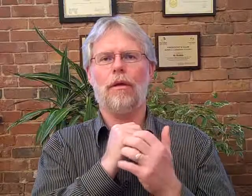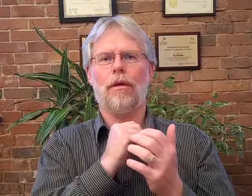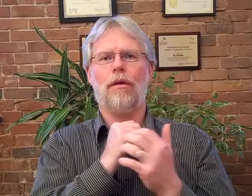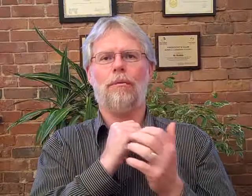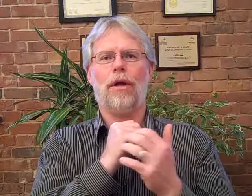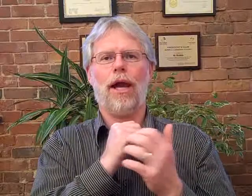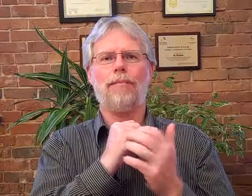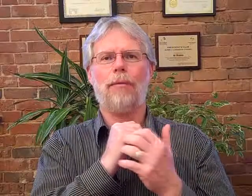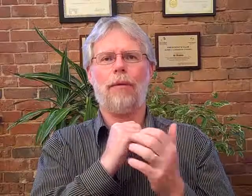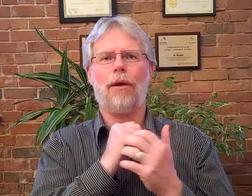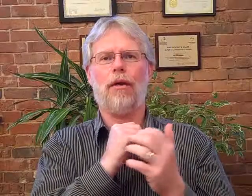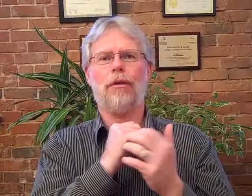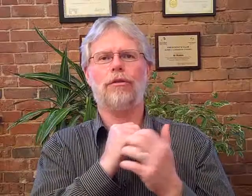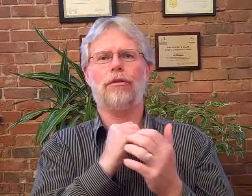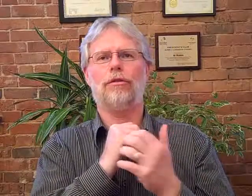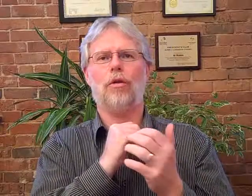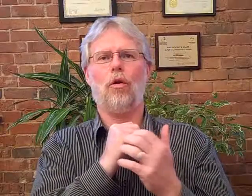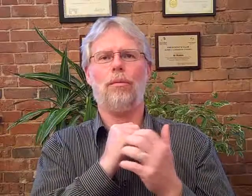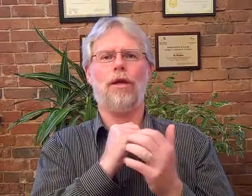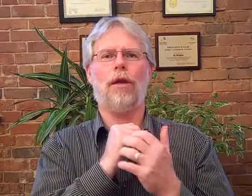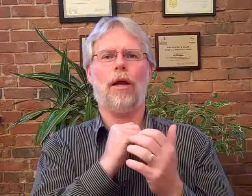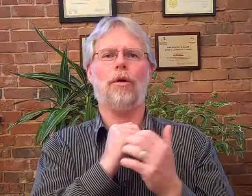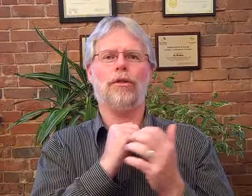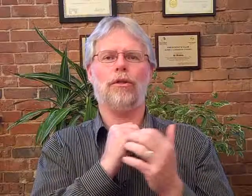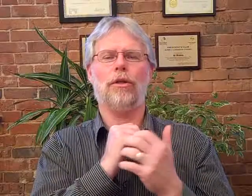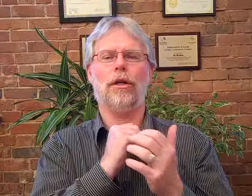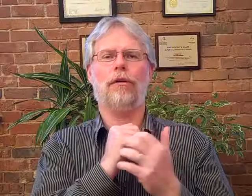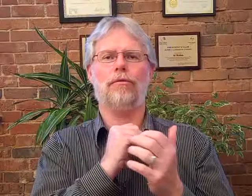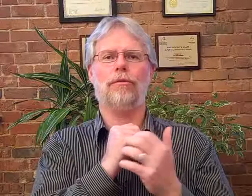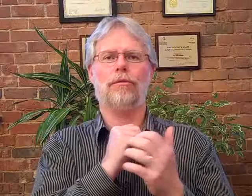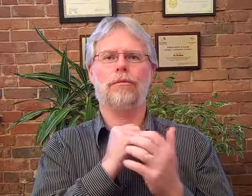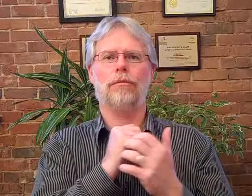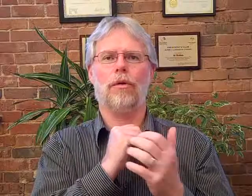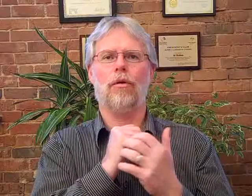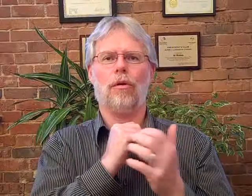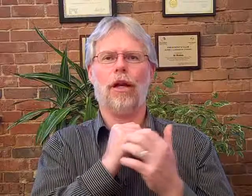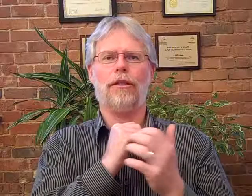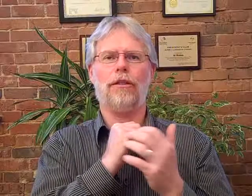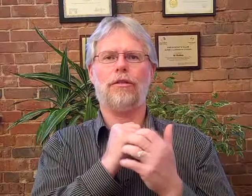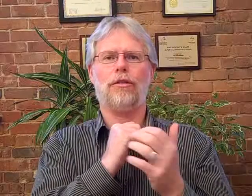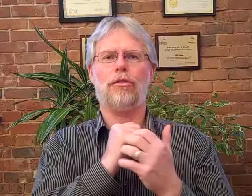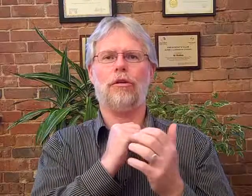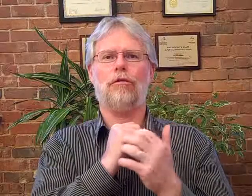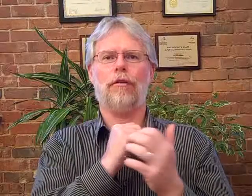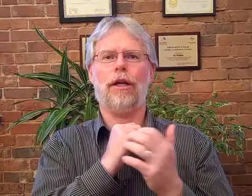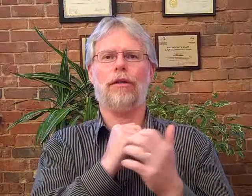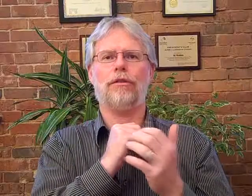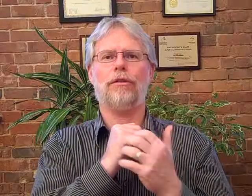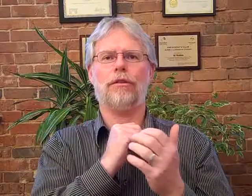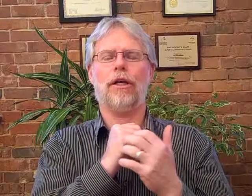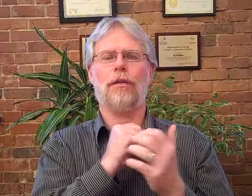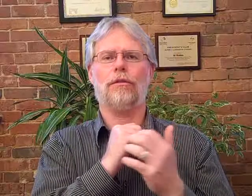perhaps my parents told me that i wasn't good enough or that i didn't deserve financial success